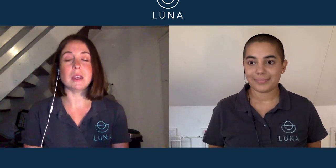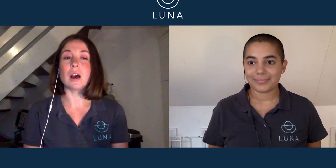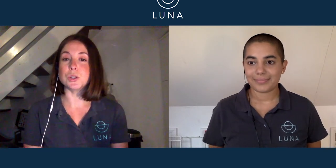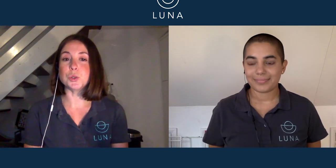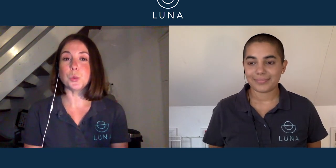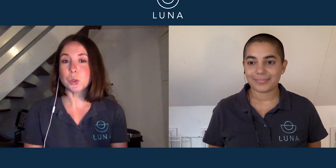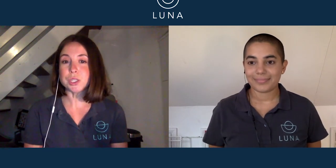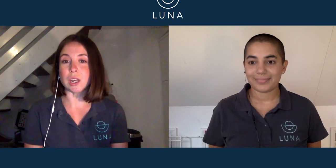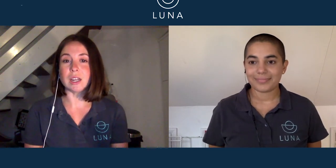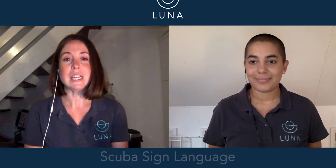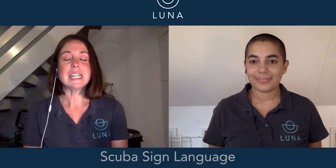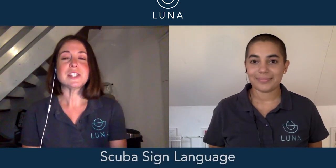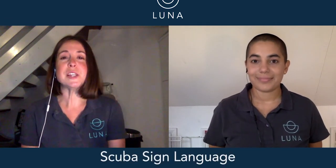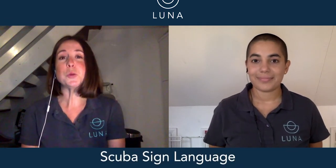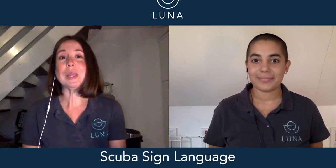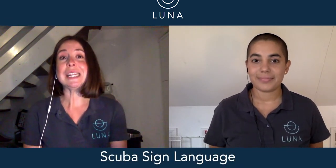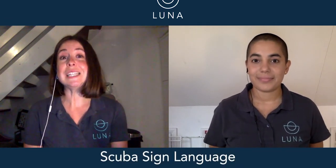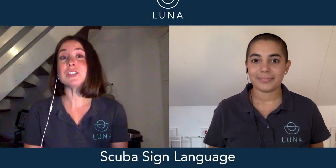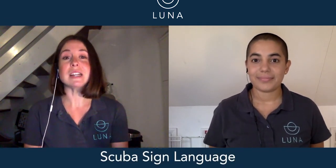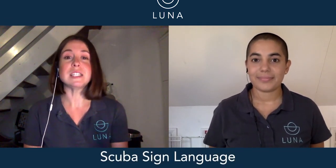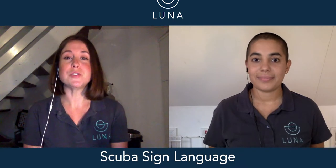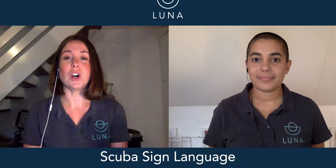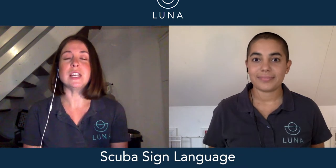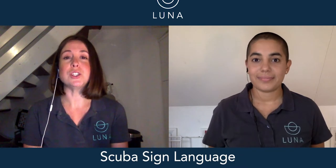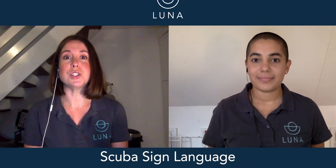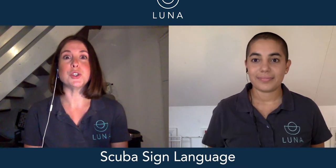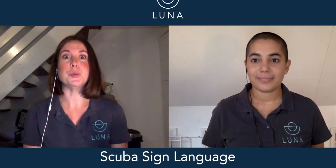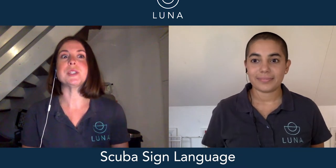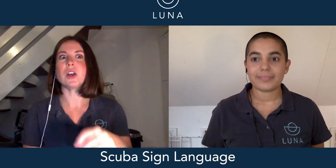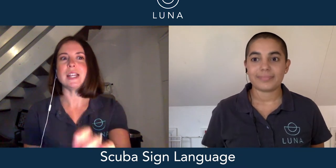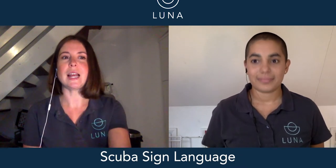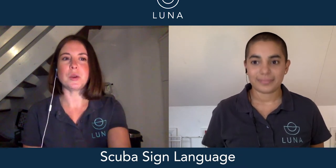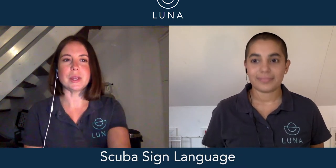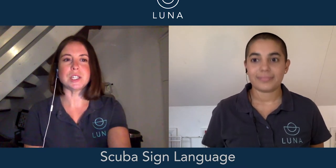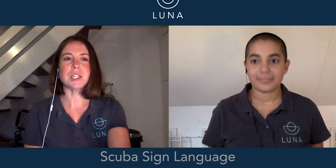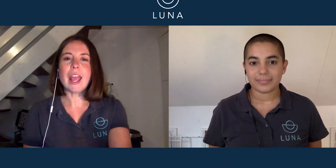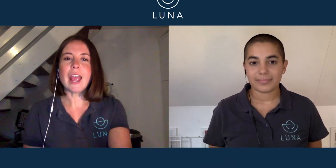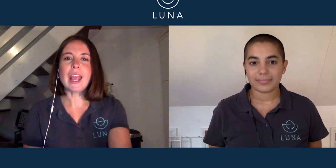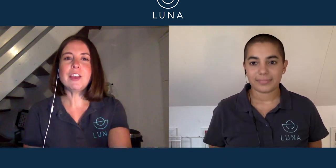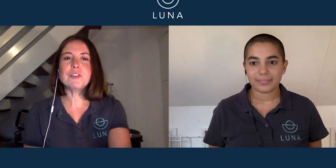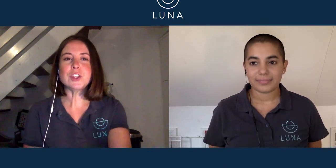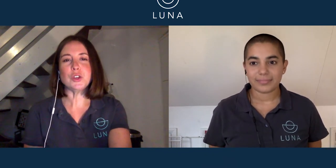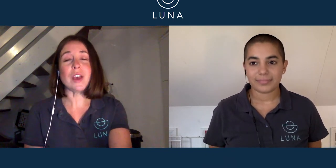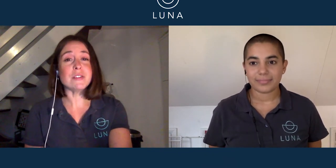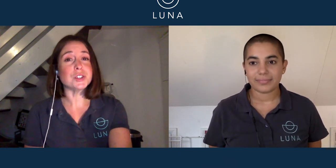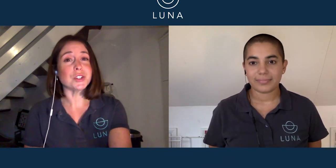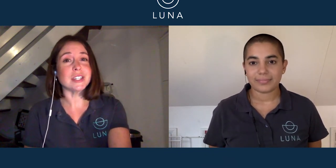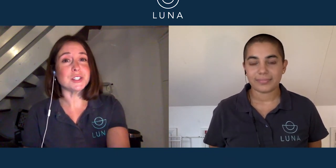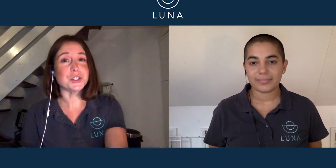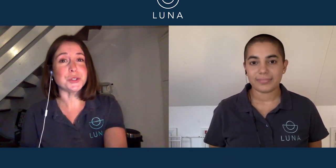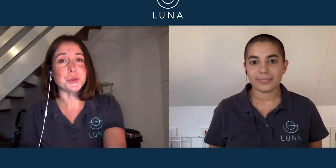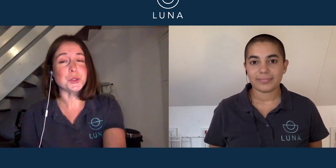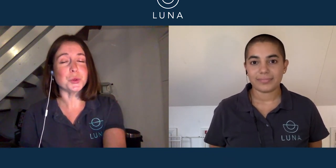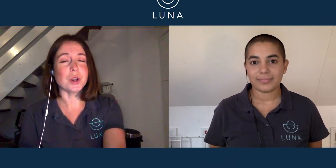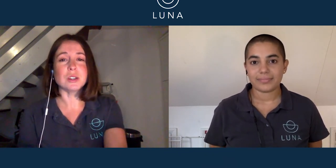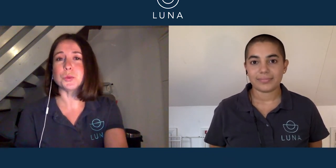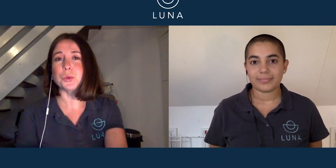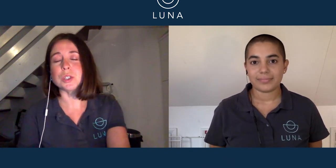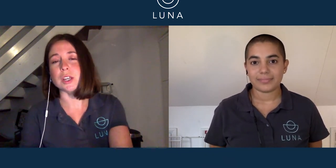underwater. So this will be an interactive guide to scuba sign language. If you've ever tried to talk underwater, you